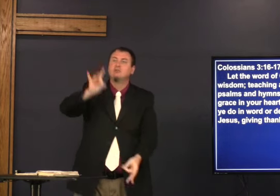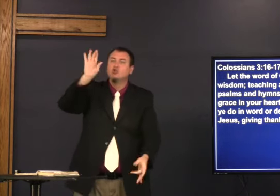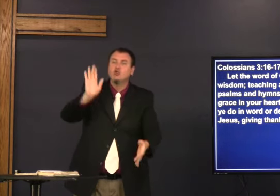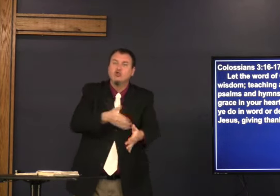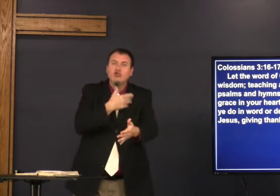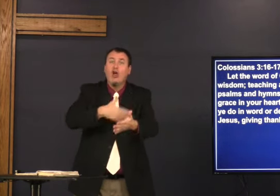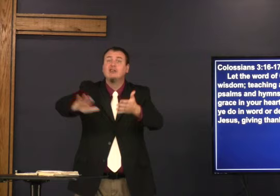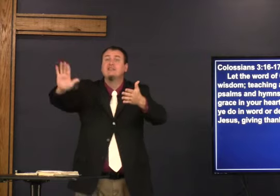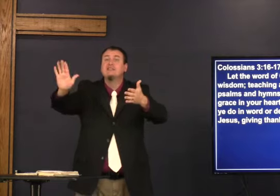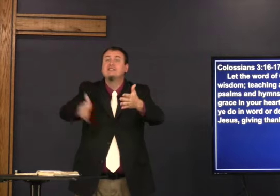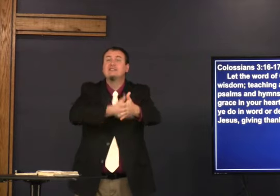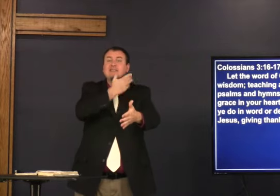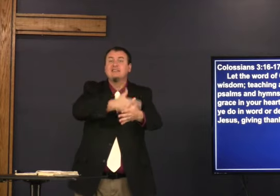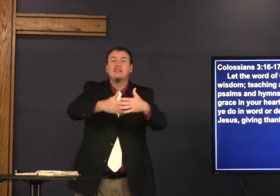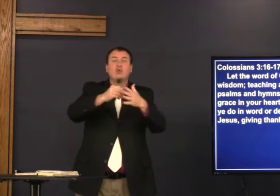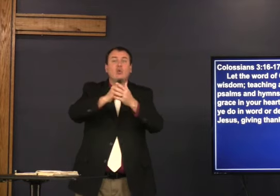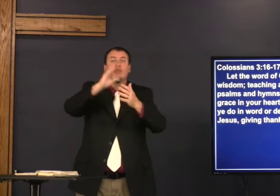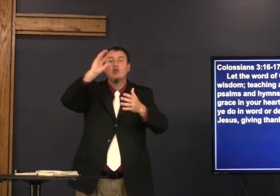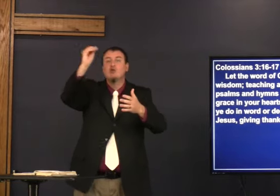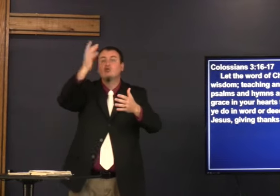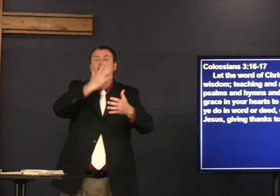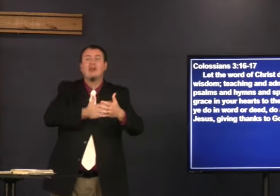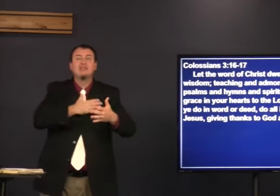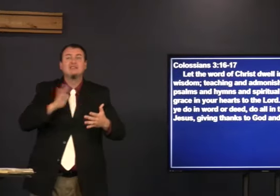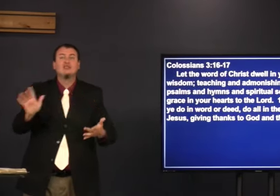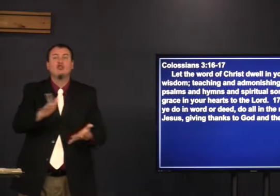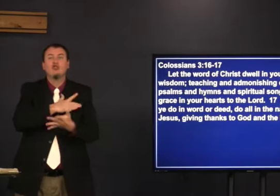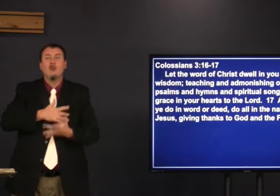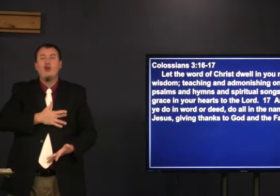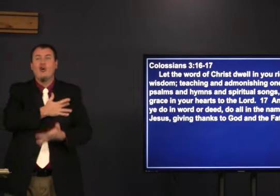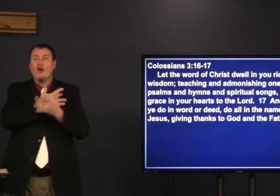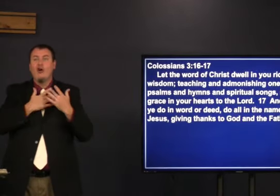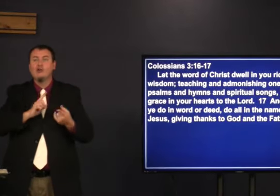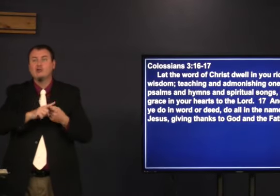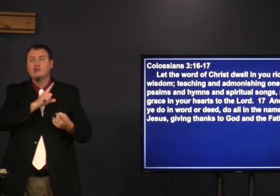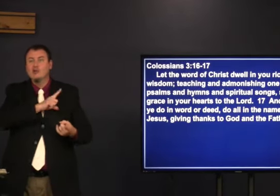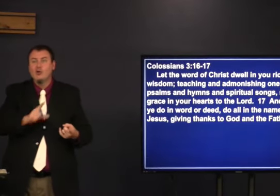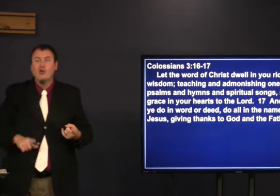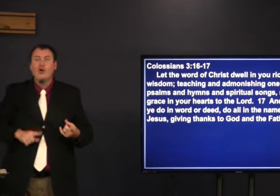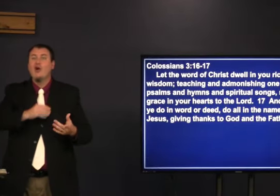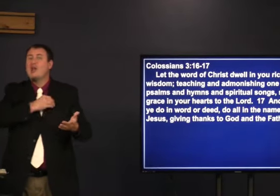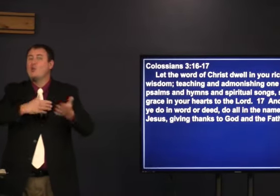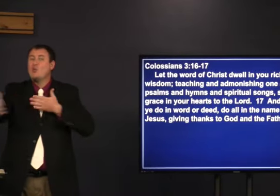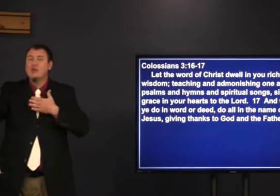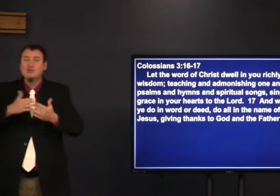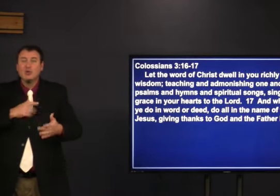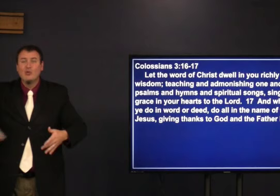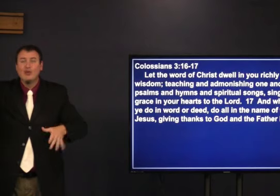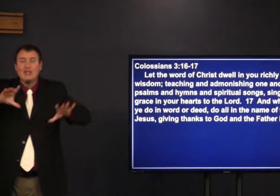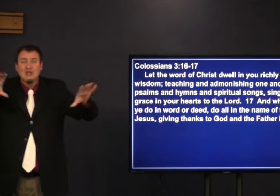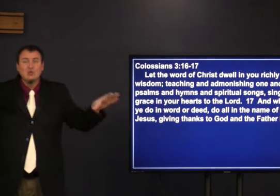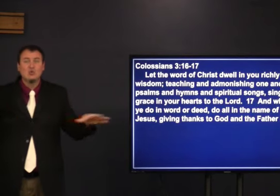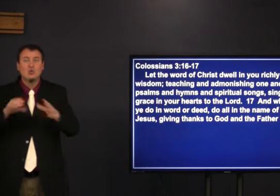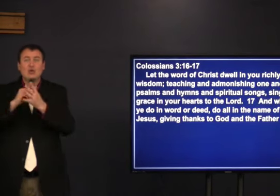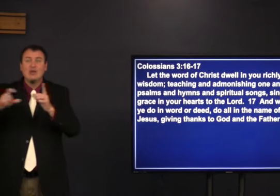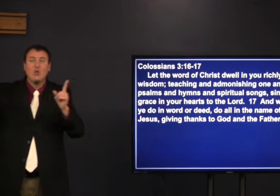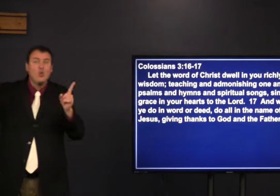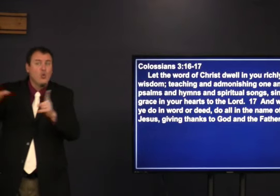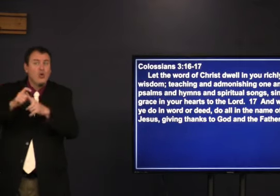and hymns and spiritual songs singing with grace in your hearts to the Lord and whatsoever